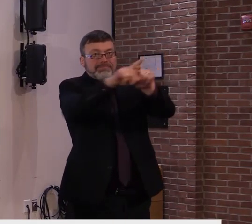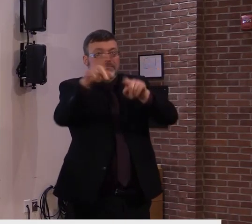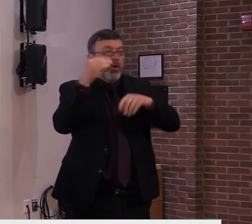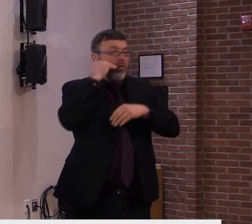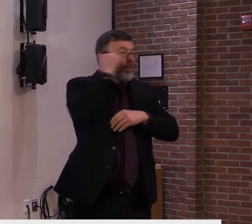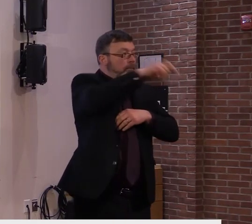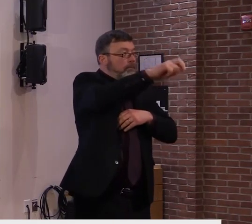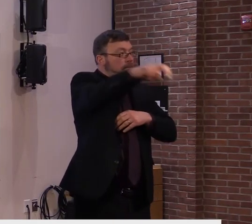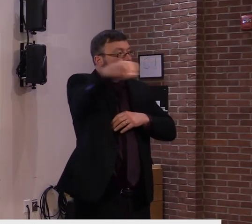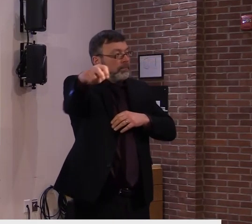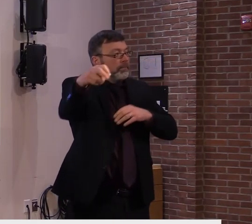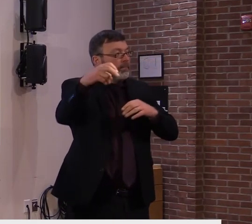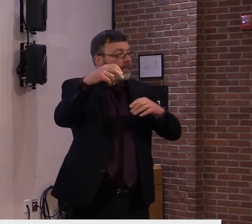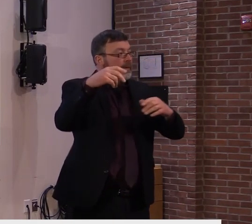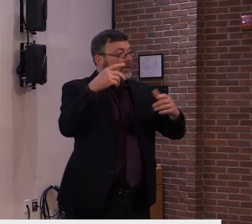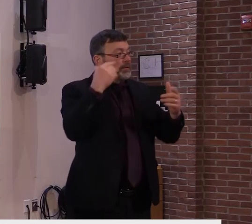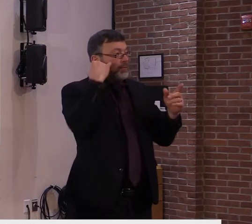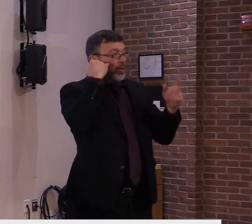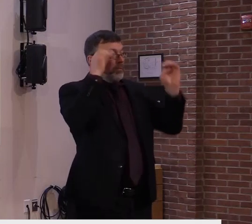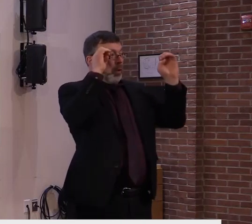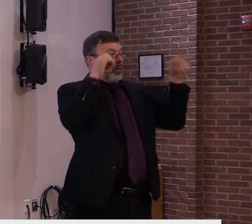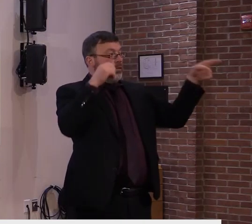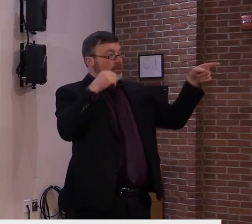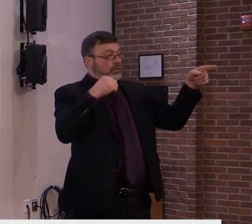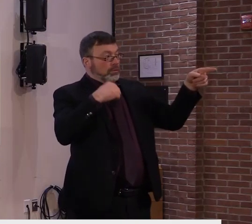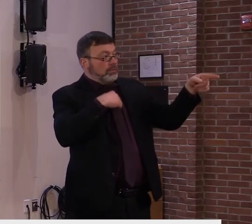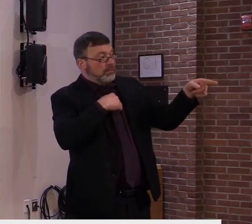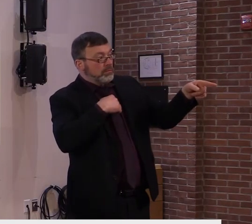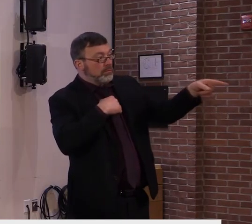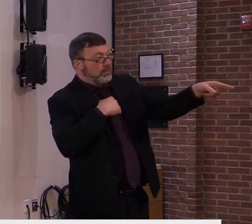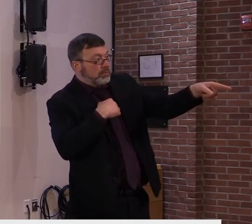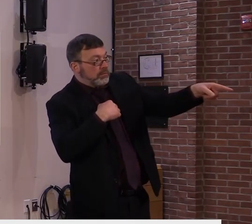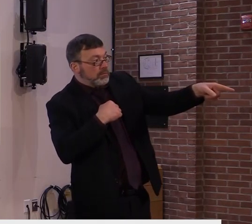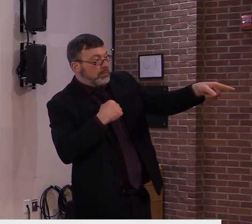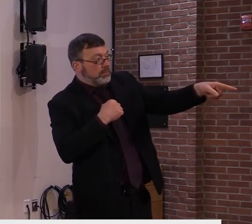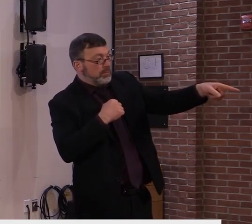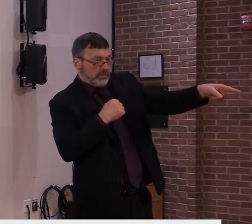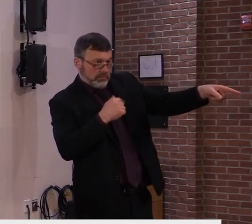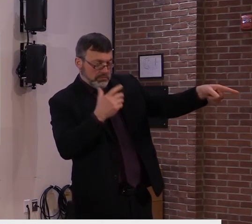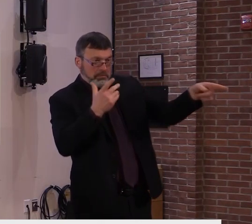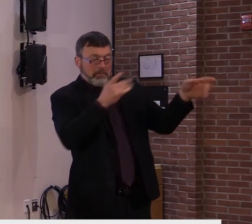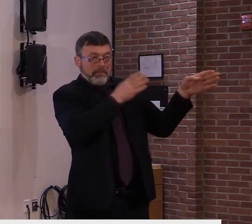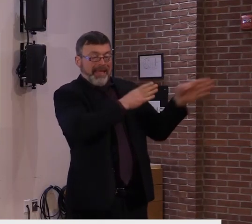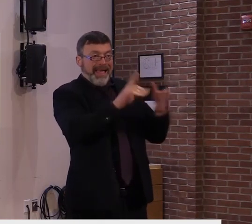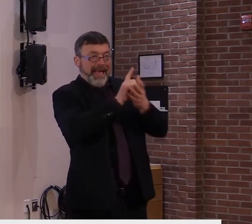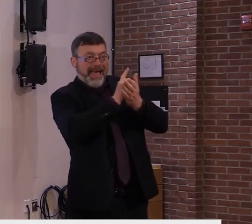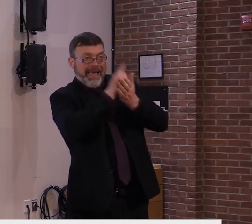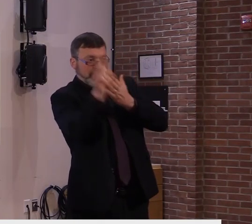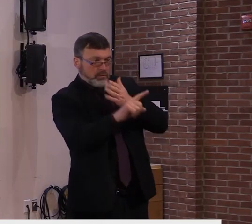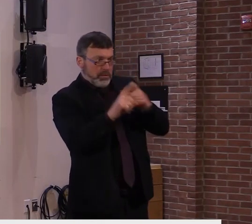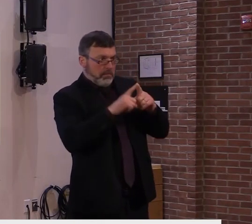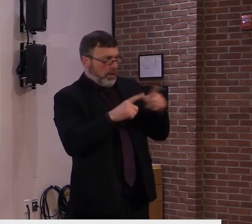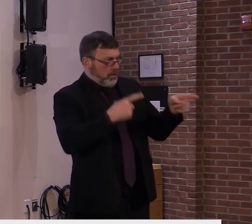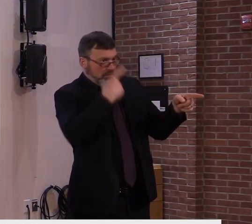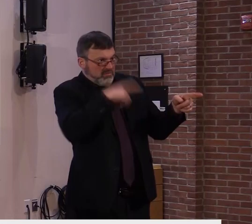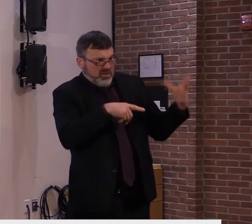person, that's probably what we would do. All right, we're going to go to Tom at the Vermont Standard.